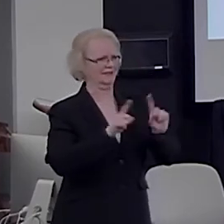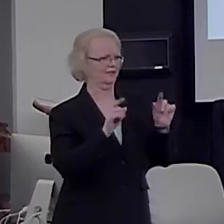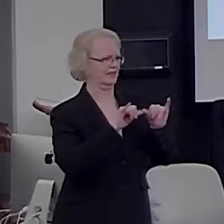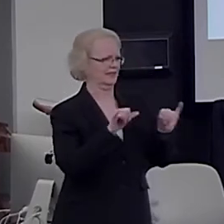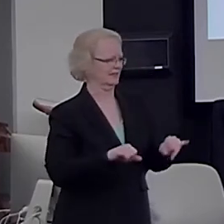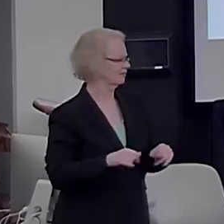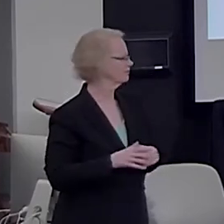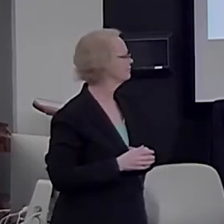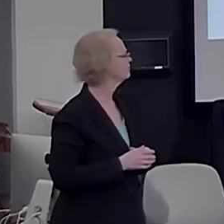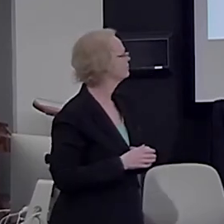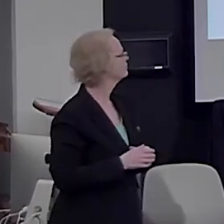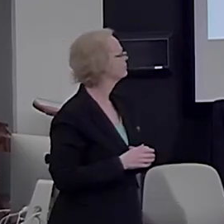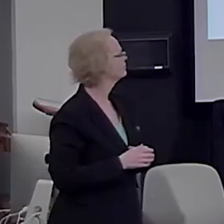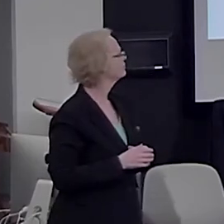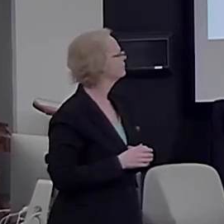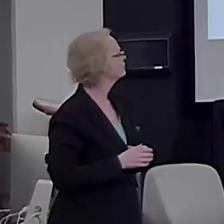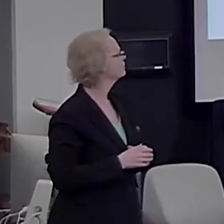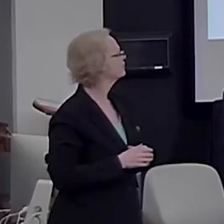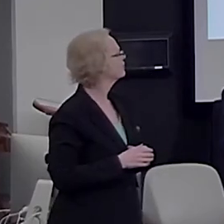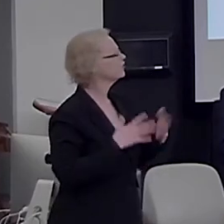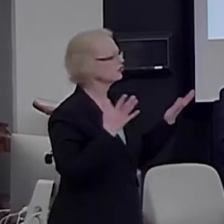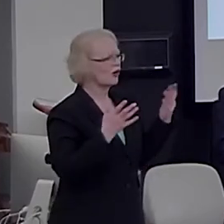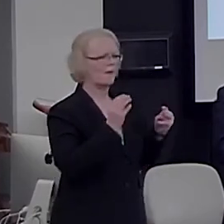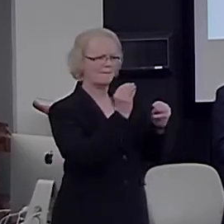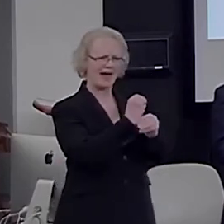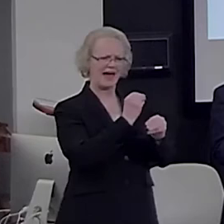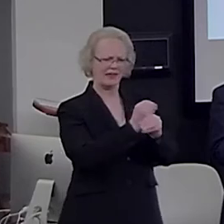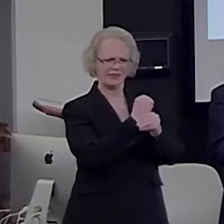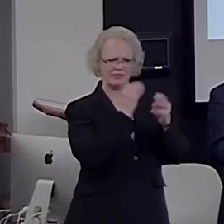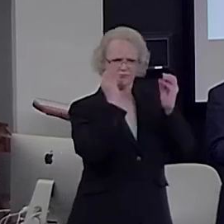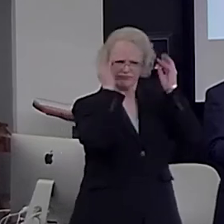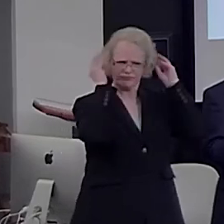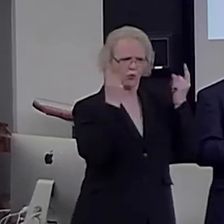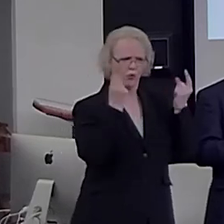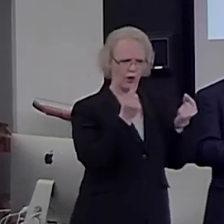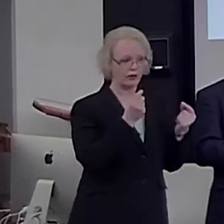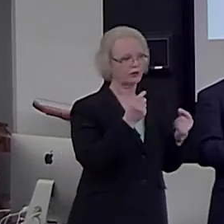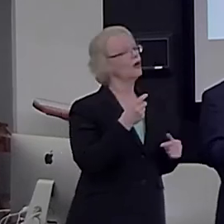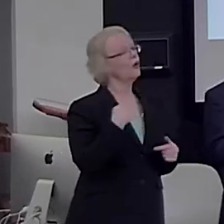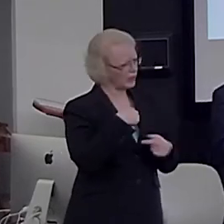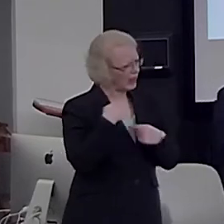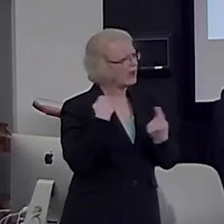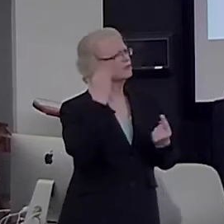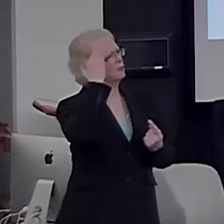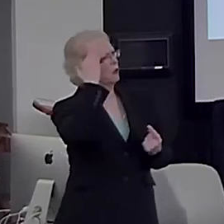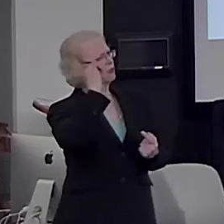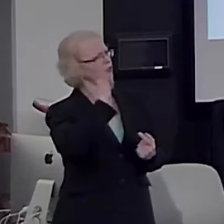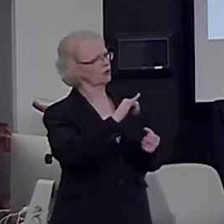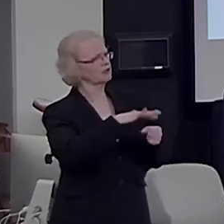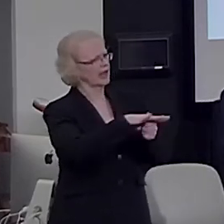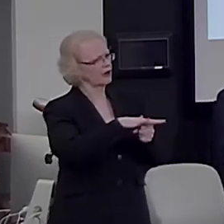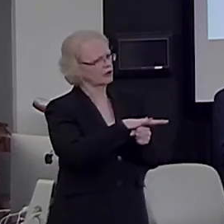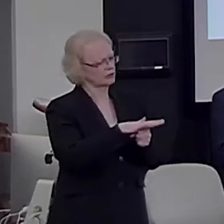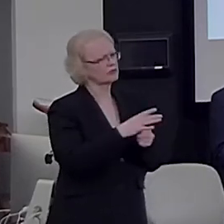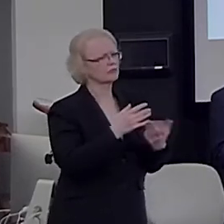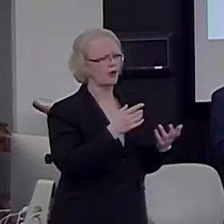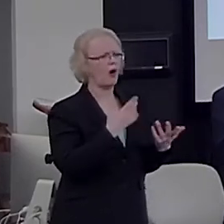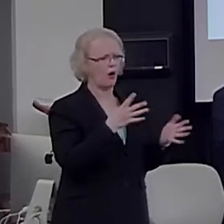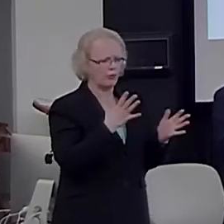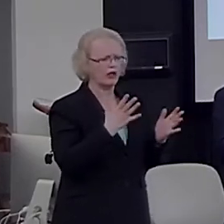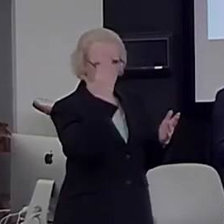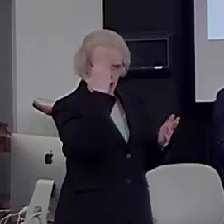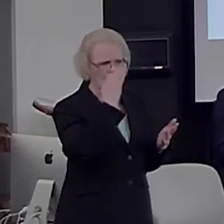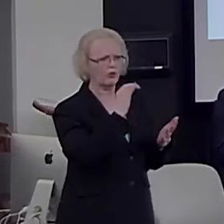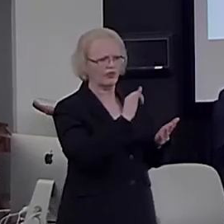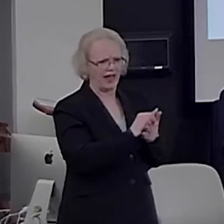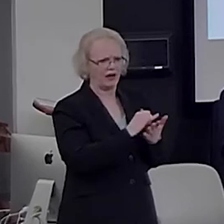Now, what is this math network? Well, in fact, we've known these areas for a little while. They are those that are involved already in